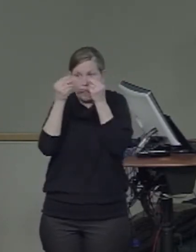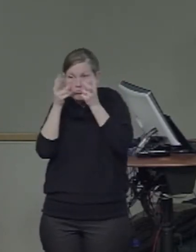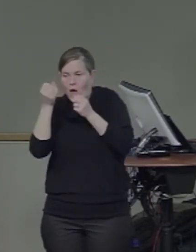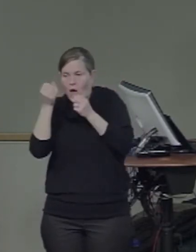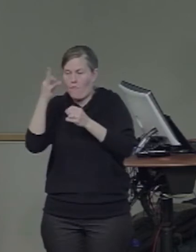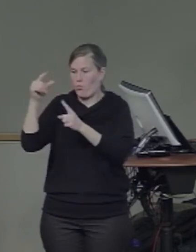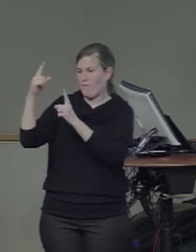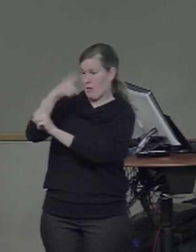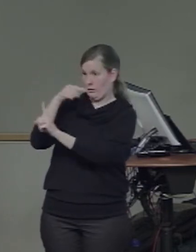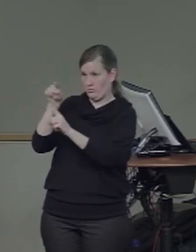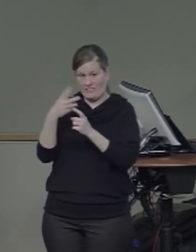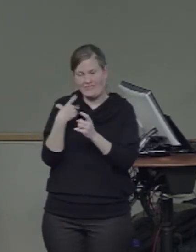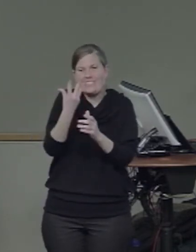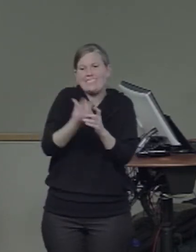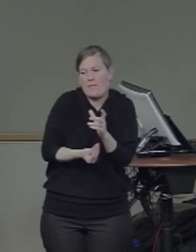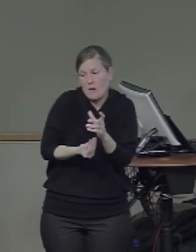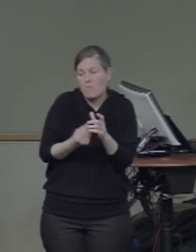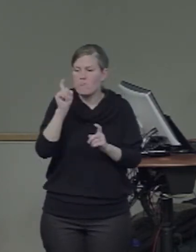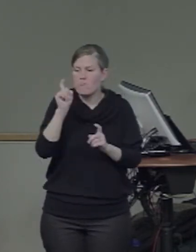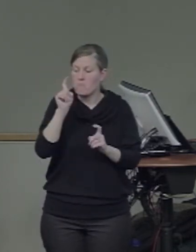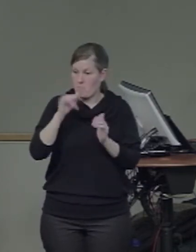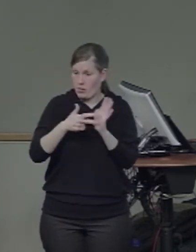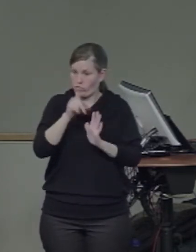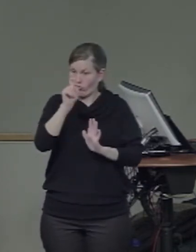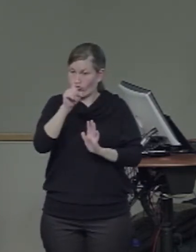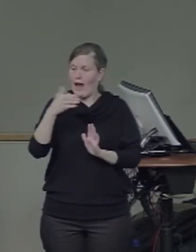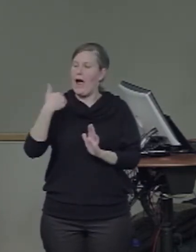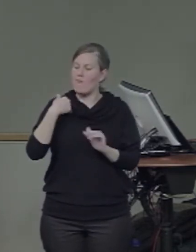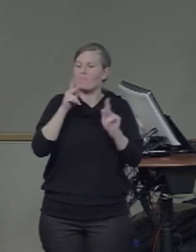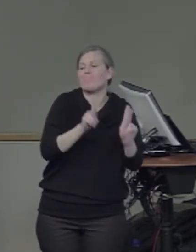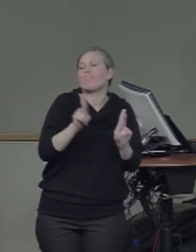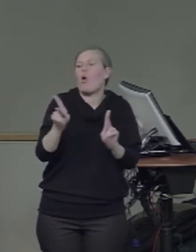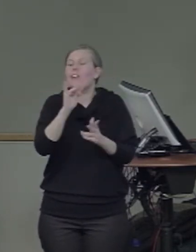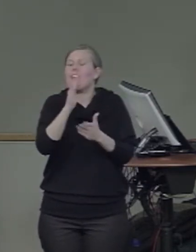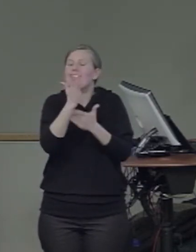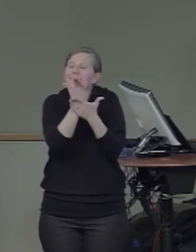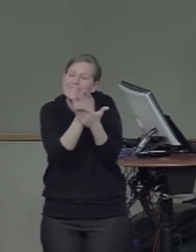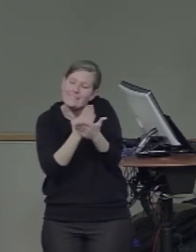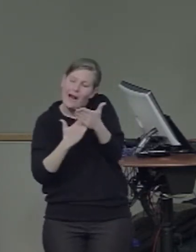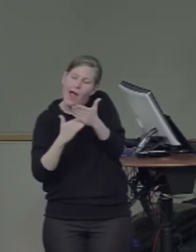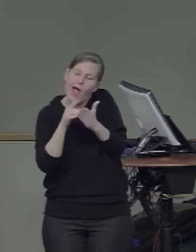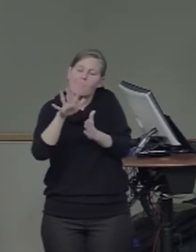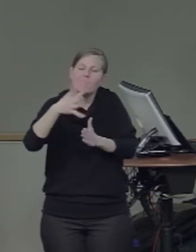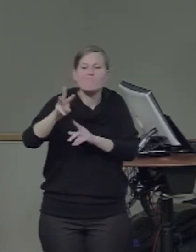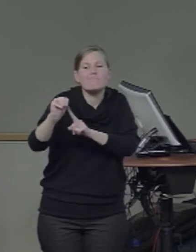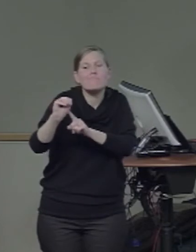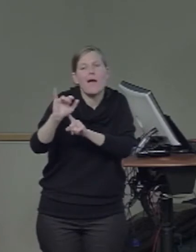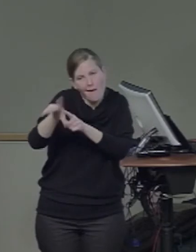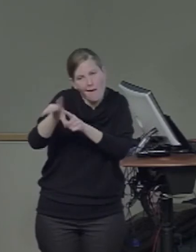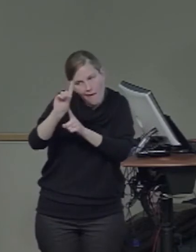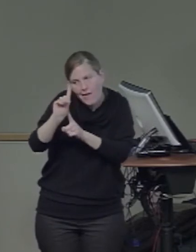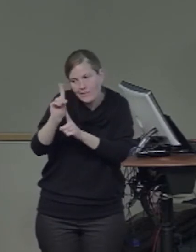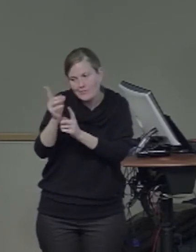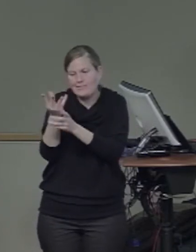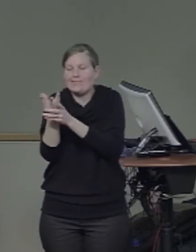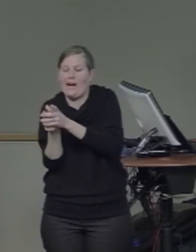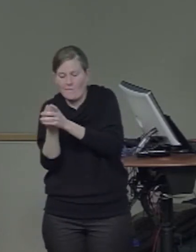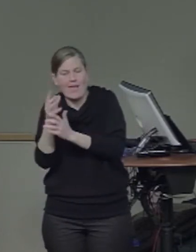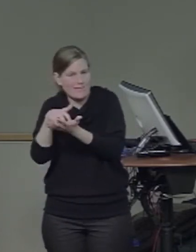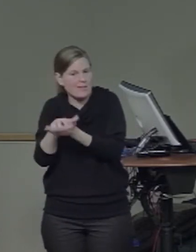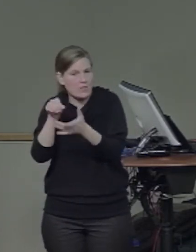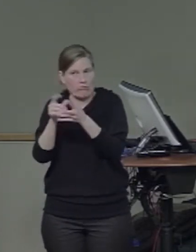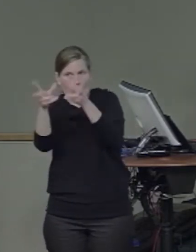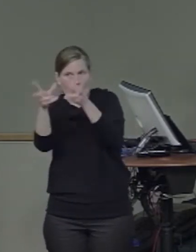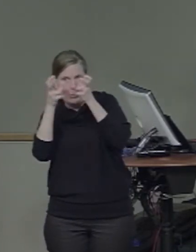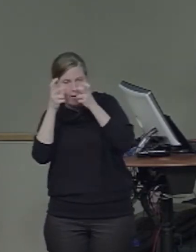have milder but reliable word deficits. And similarly, purilexics should have milder face recognition deficits.